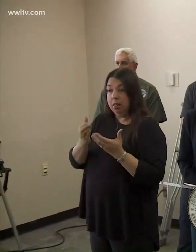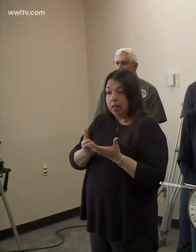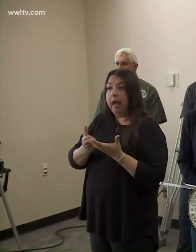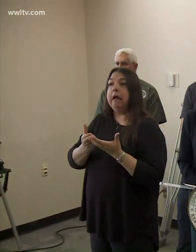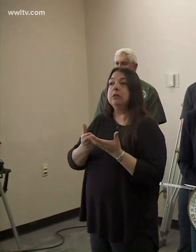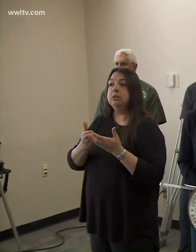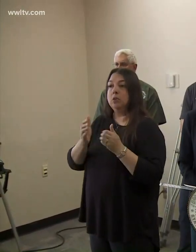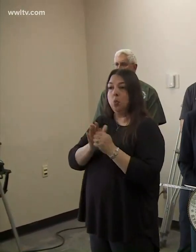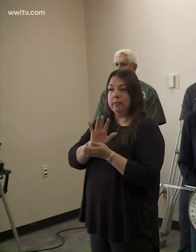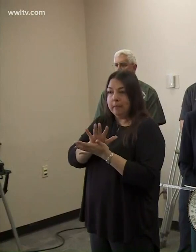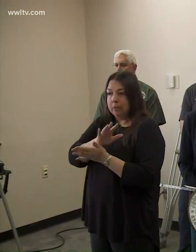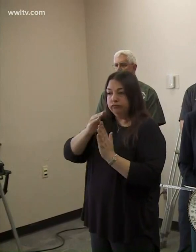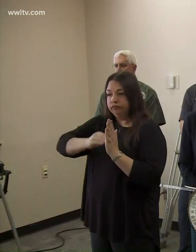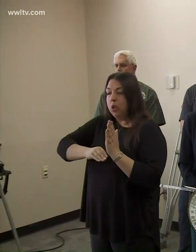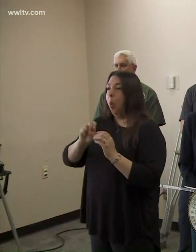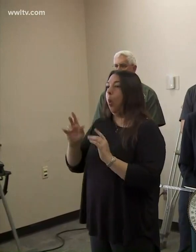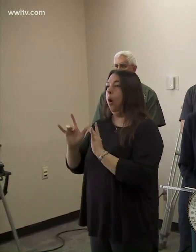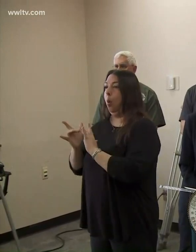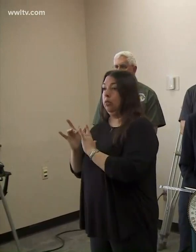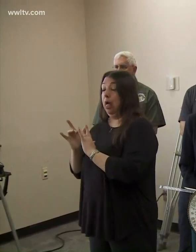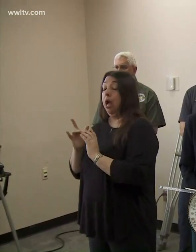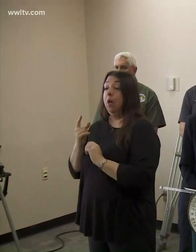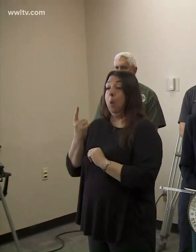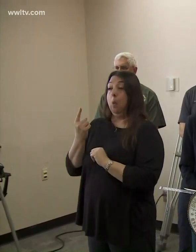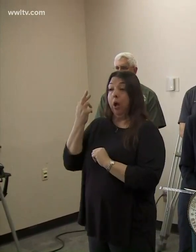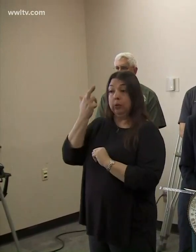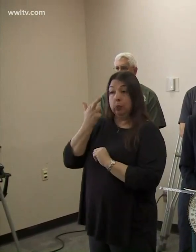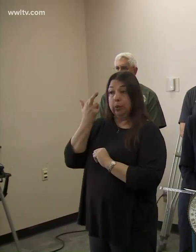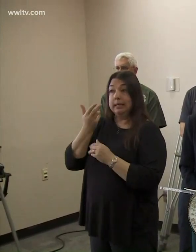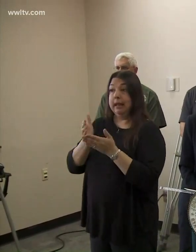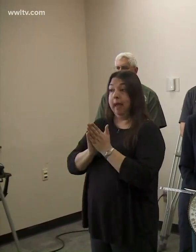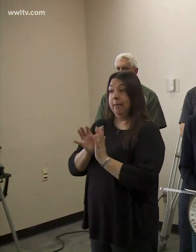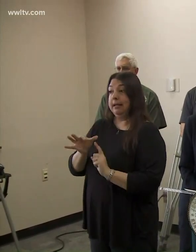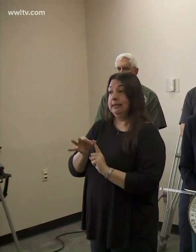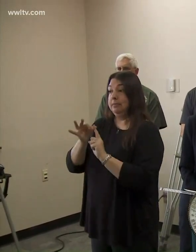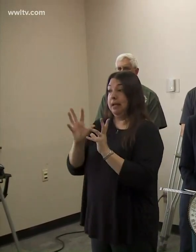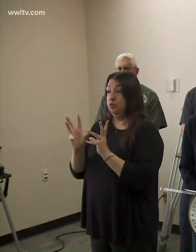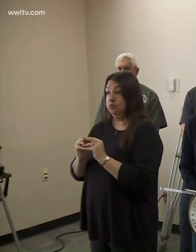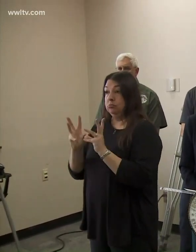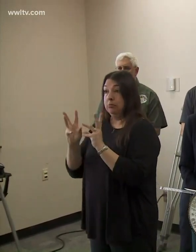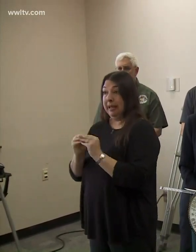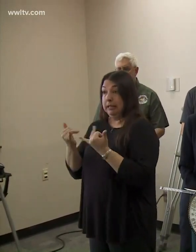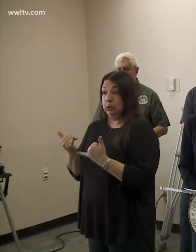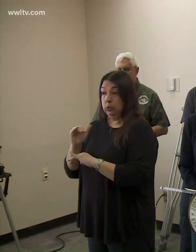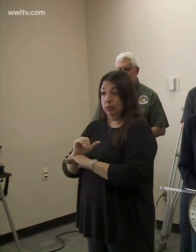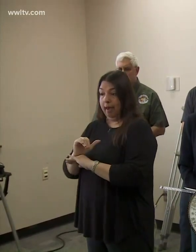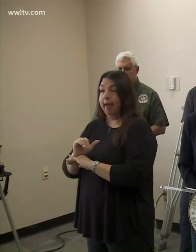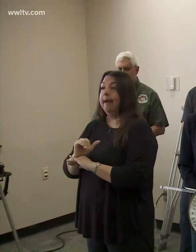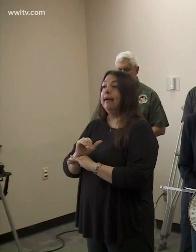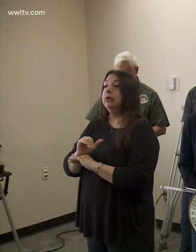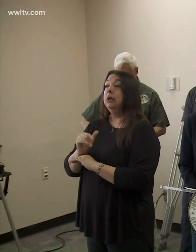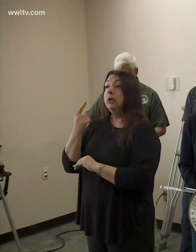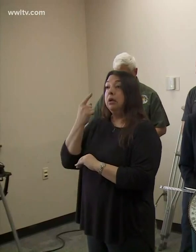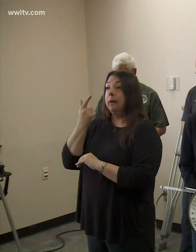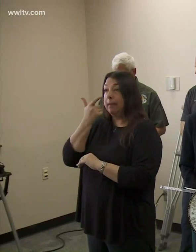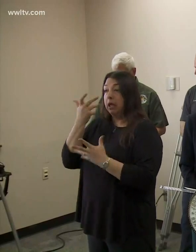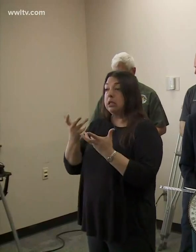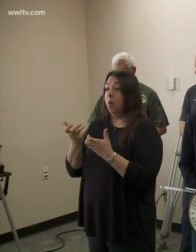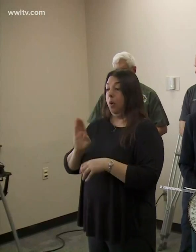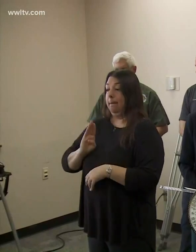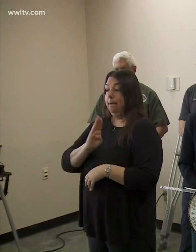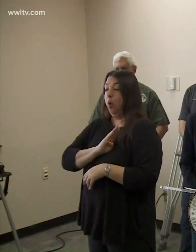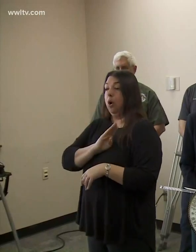as, as we move forward. One of the reasons I'm calling the, uh, special session of our board tonight is to get our board to authorize, uh,